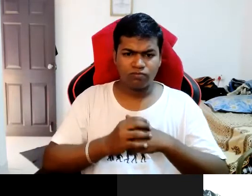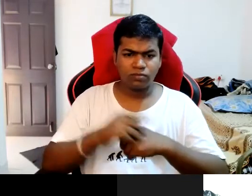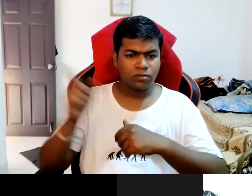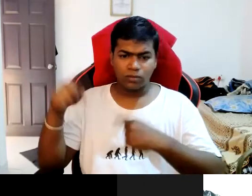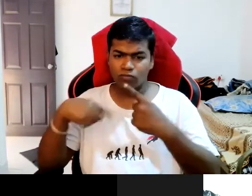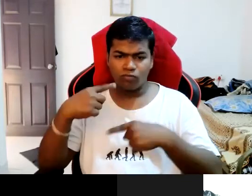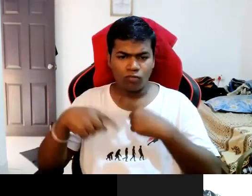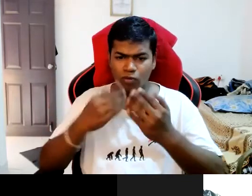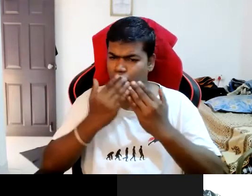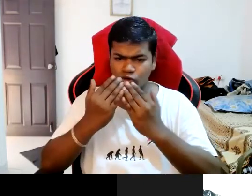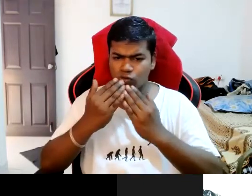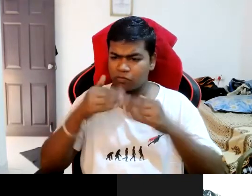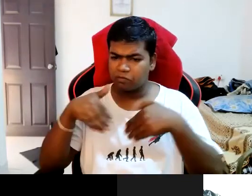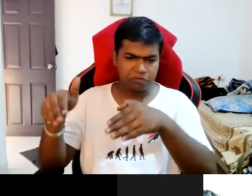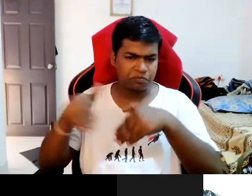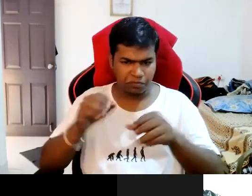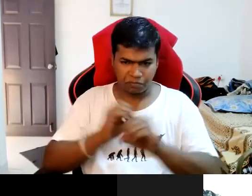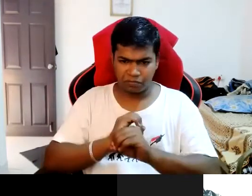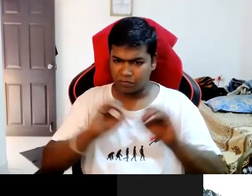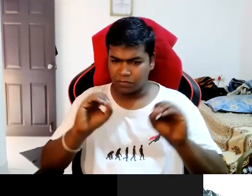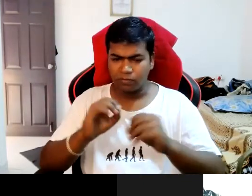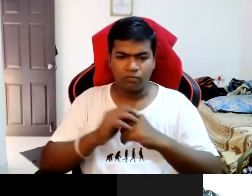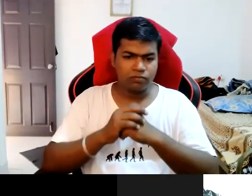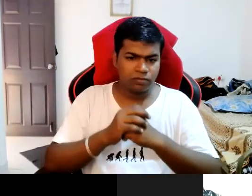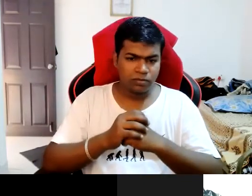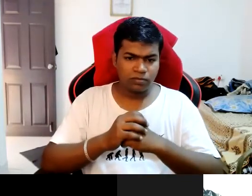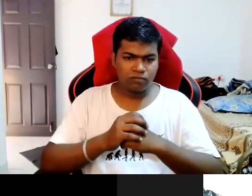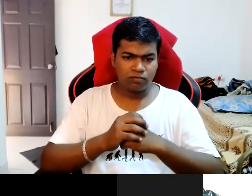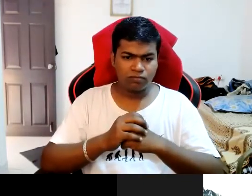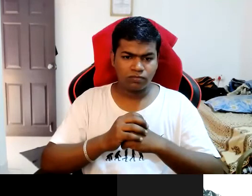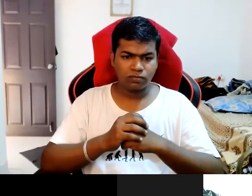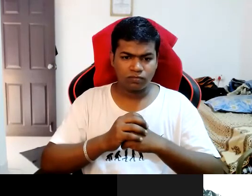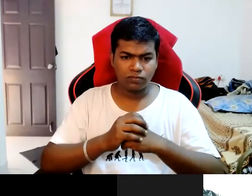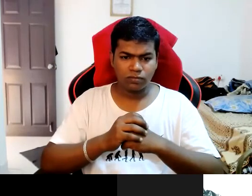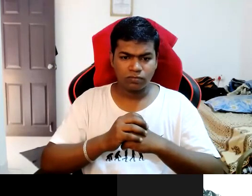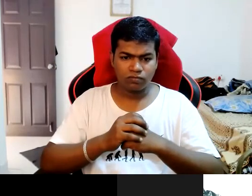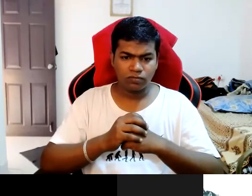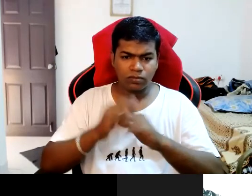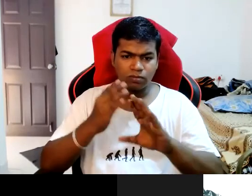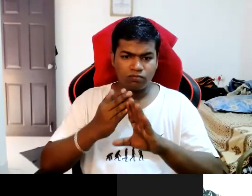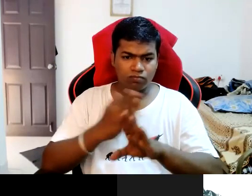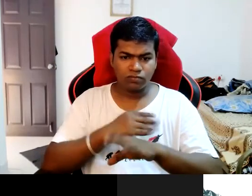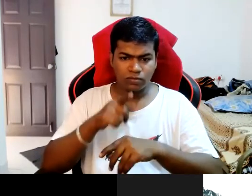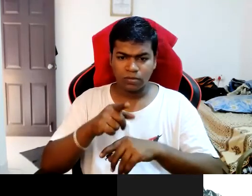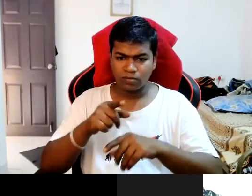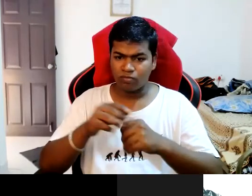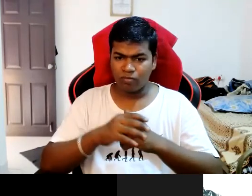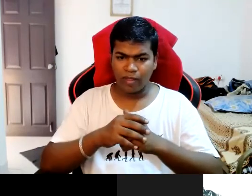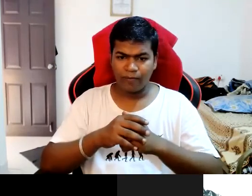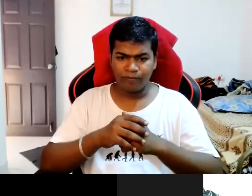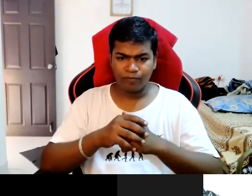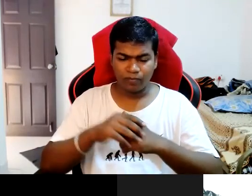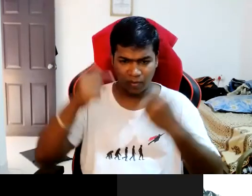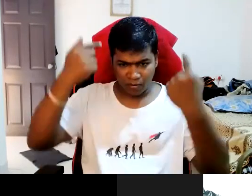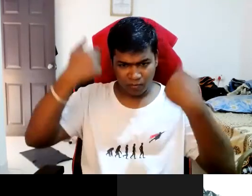regular schooling because in OINU till the teenage we will get a lot of fractures